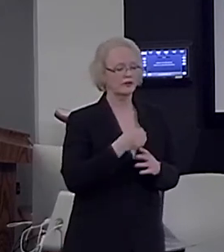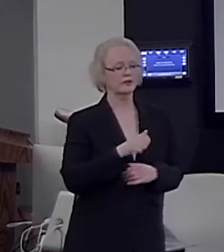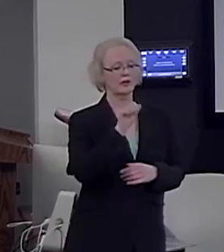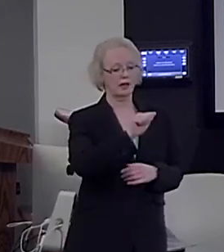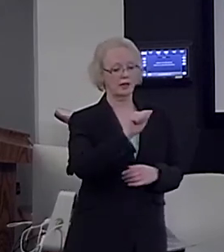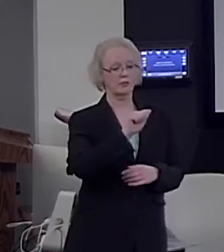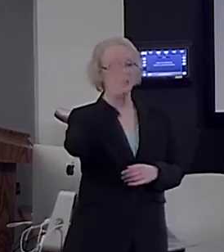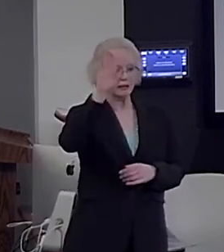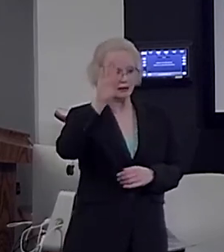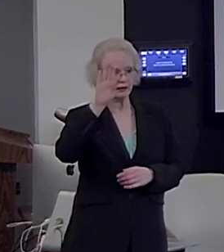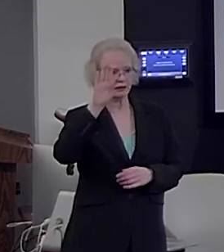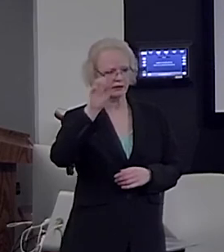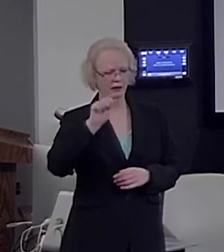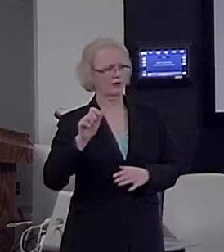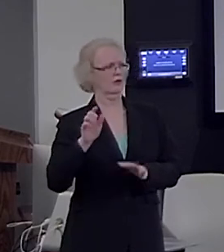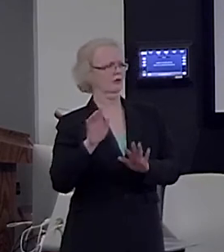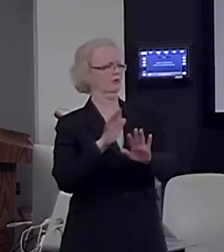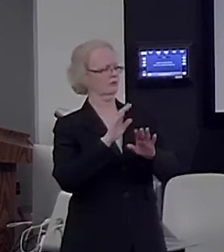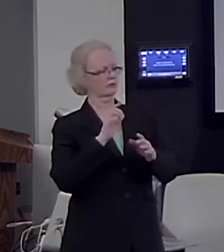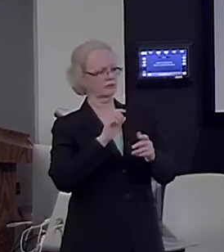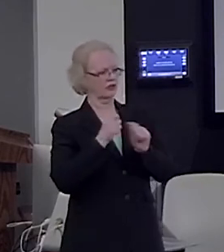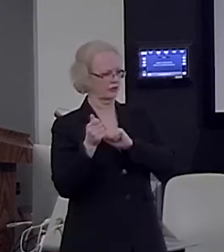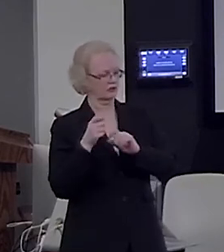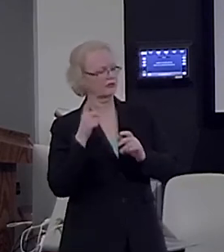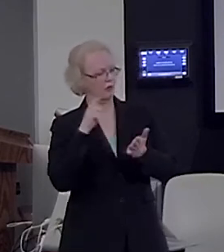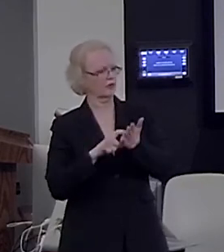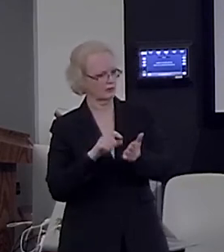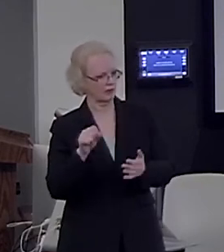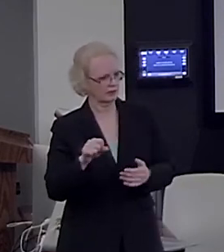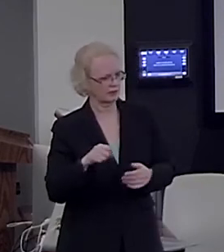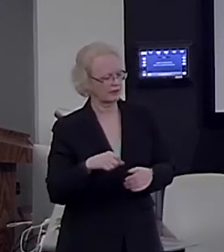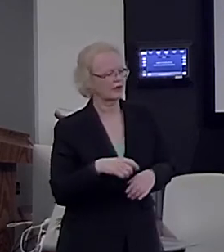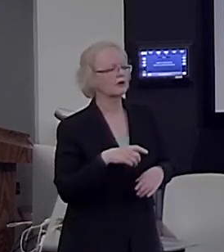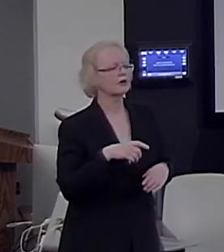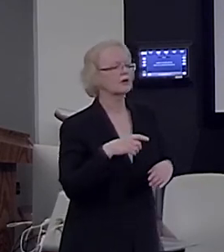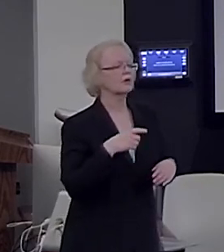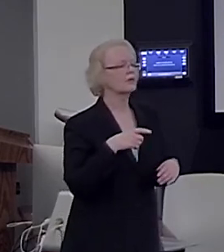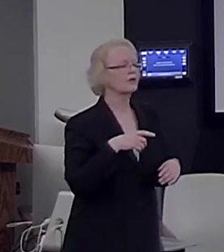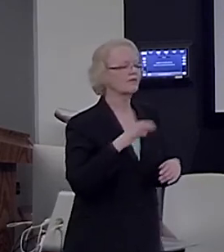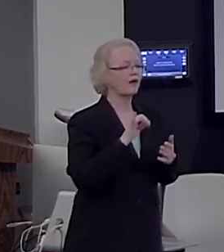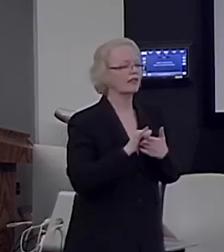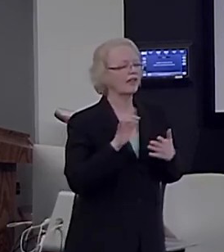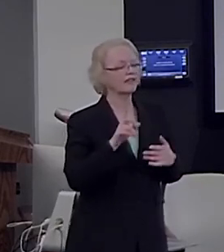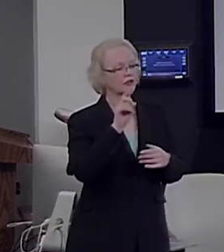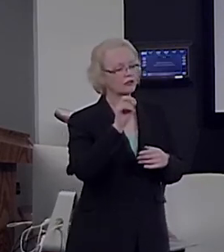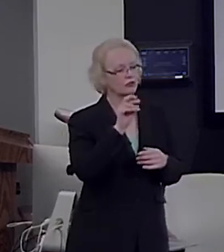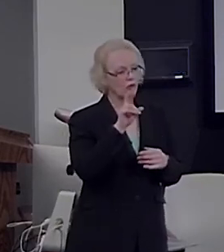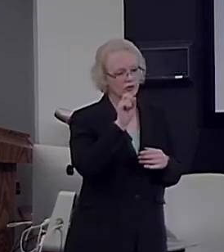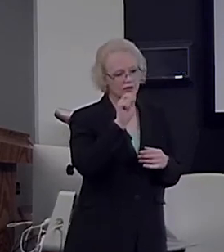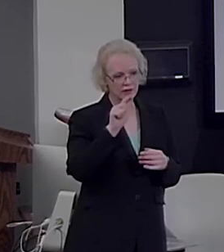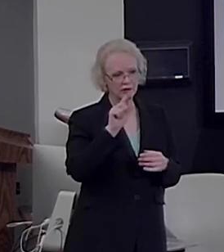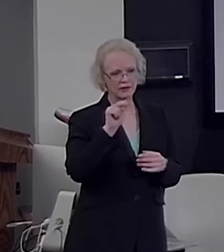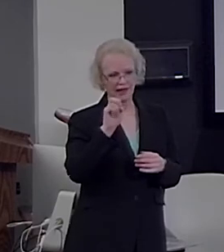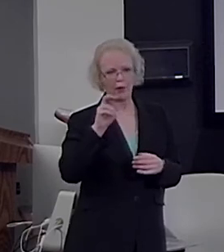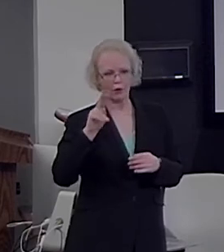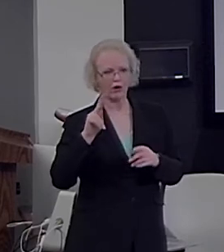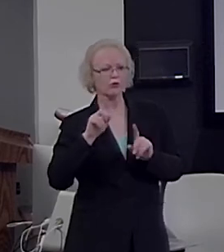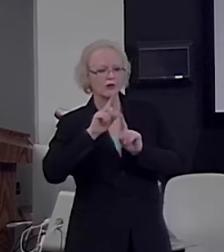A-B, violation of number. They will react, and we found that there is a dorsal network that responds to number, in particular, the